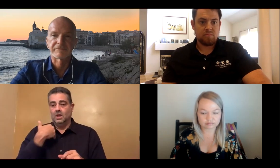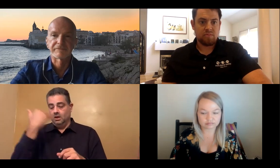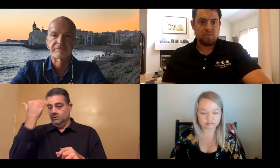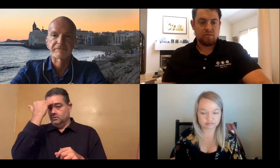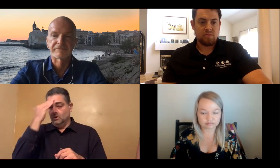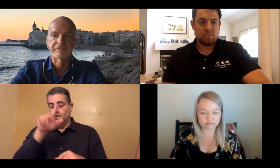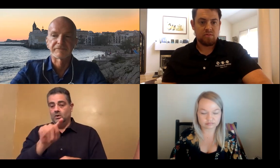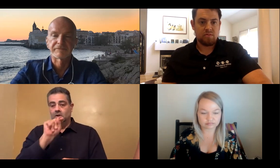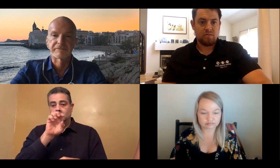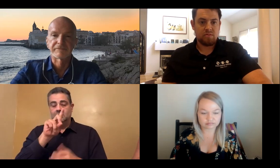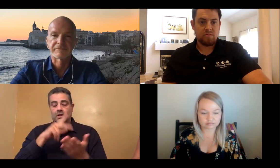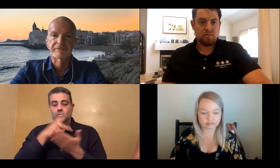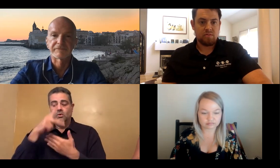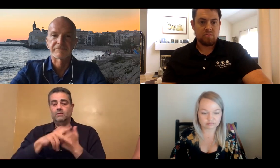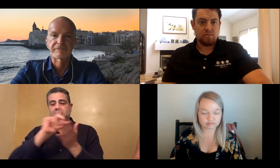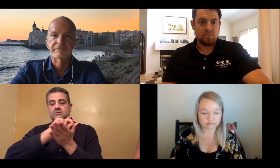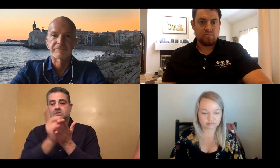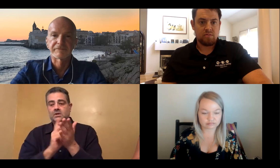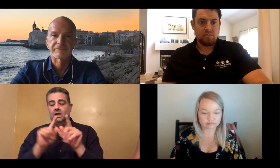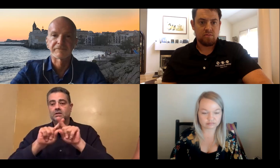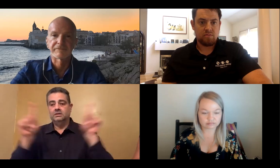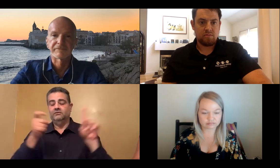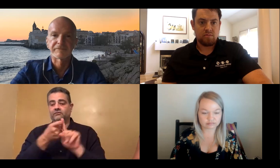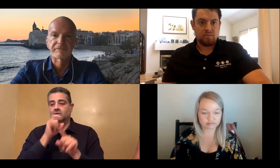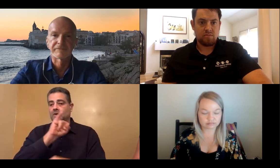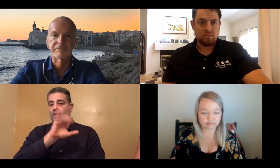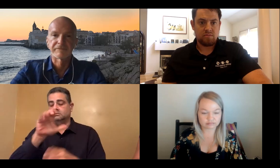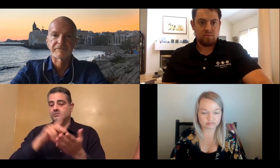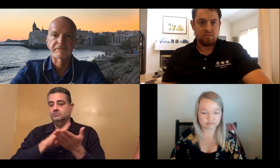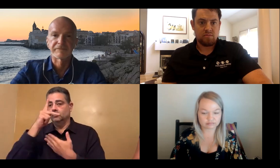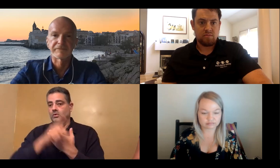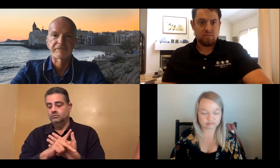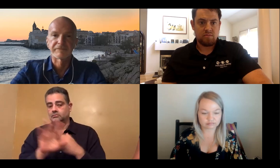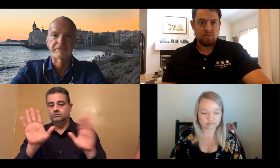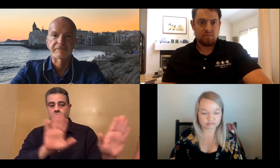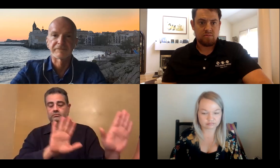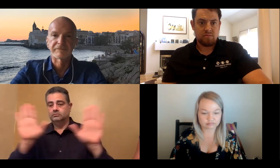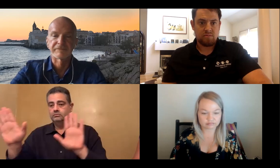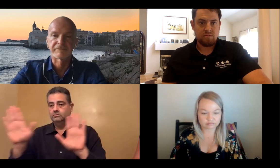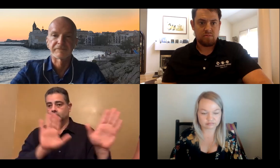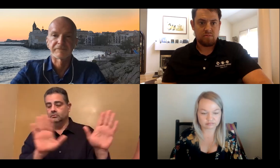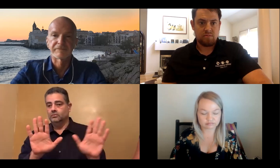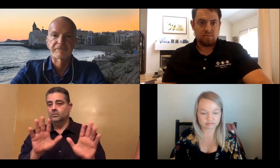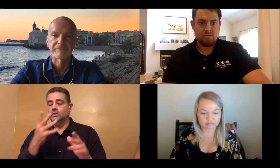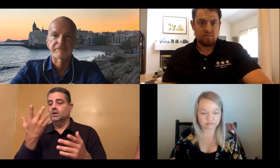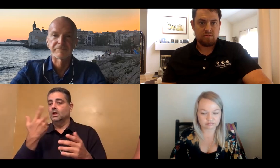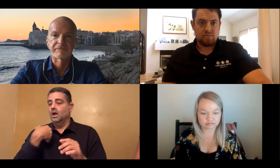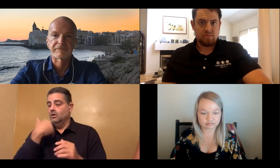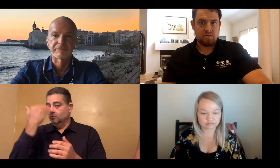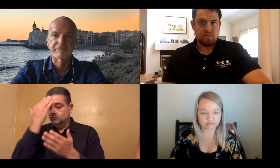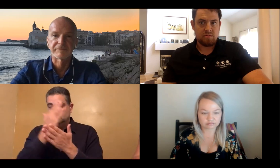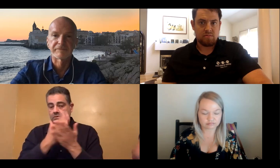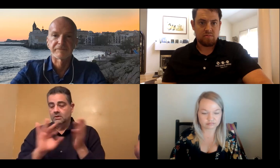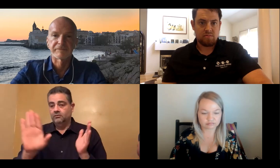I do want to emphasize with all of you that I know that your TED programs are designed differently from the